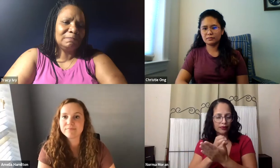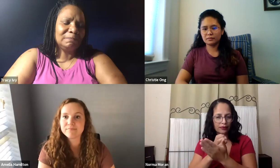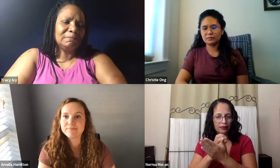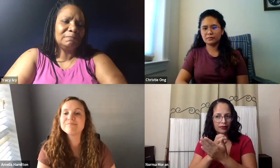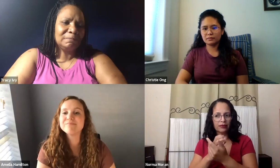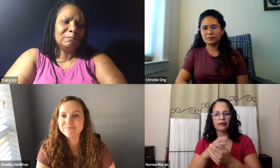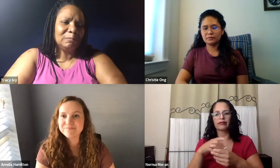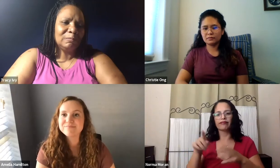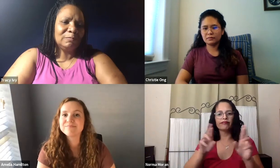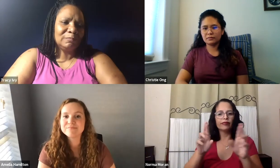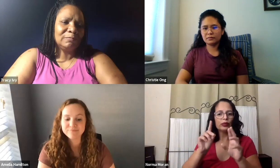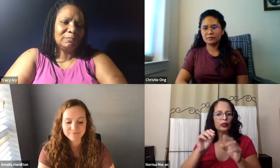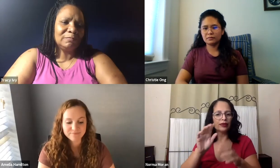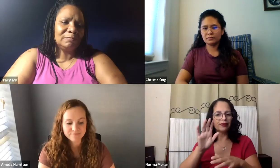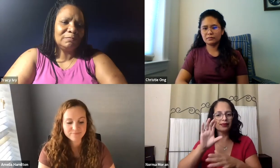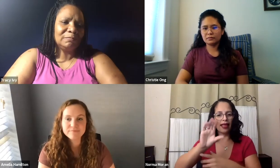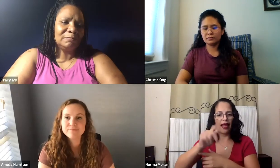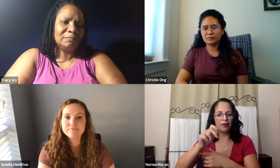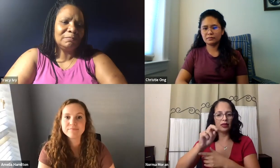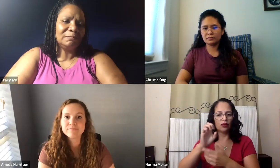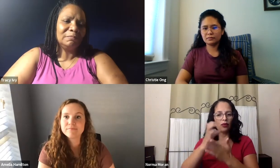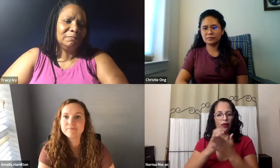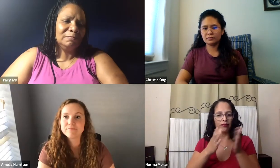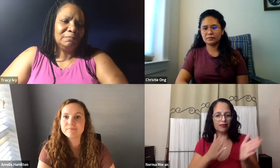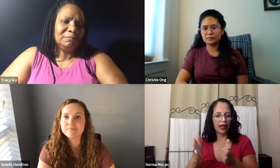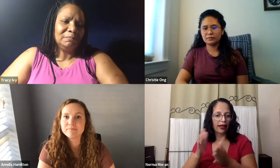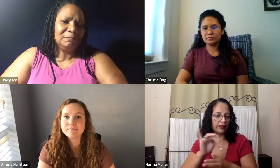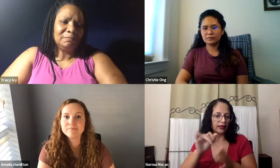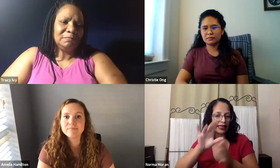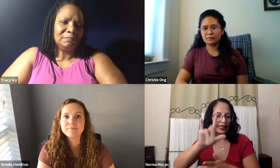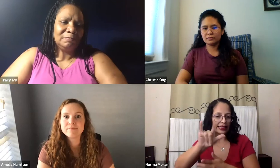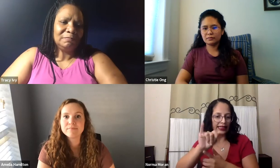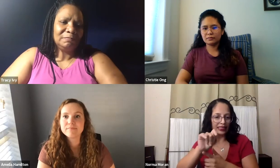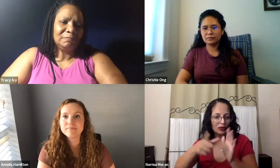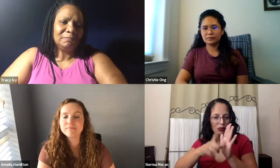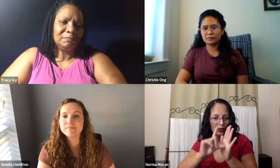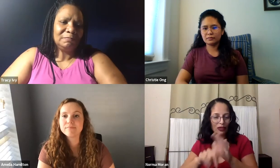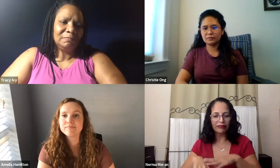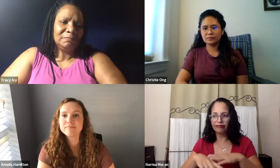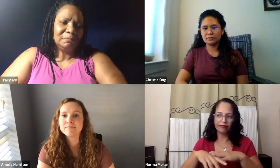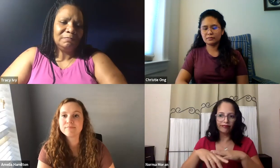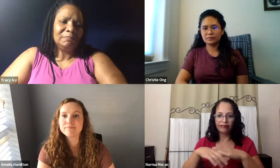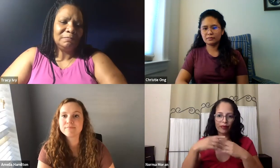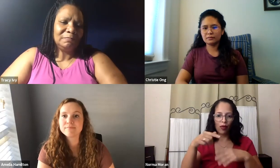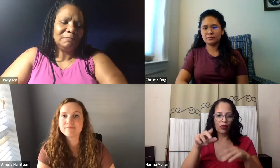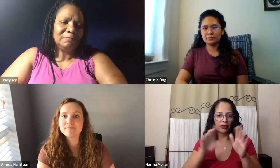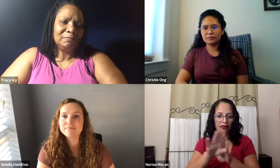And after two years, I was taking my capstone course. And you have to do capstone planning,